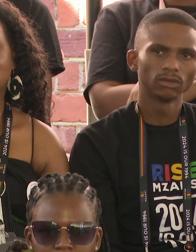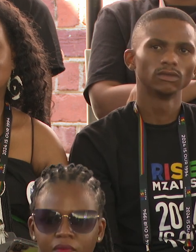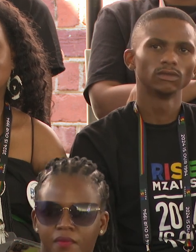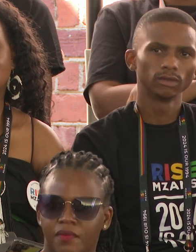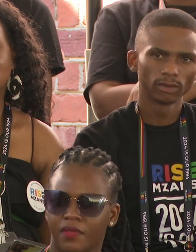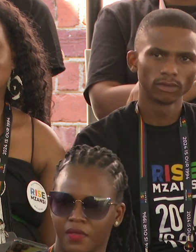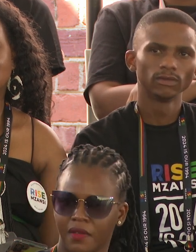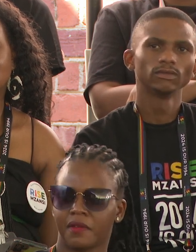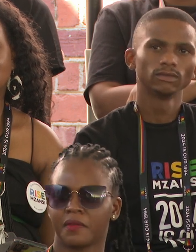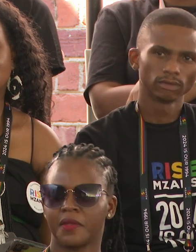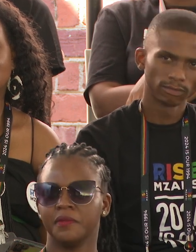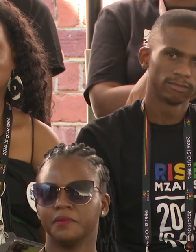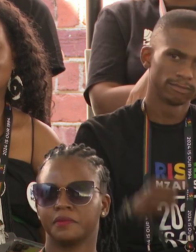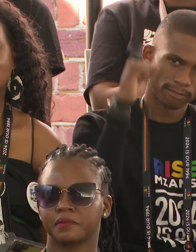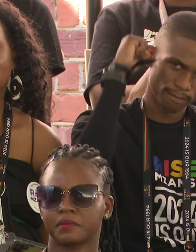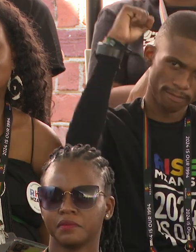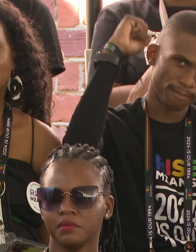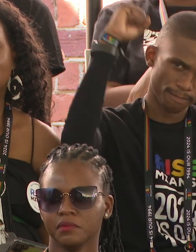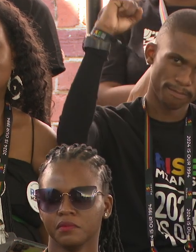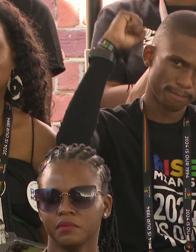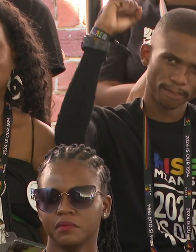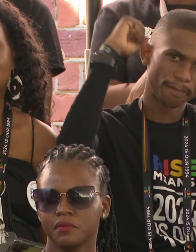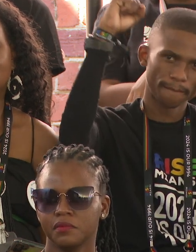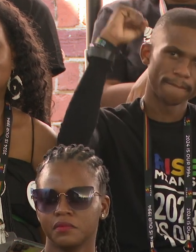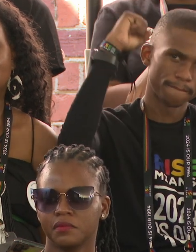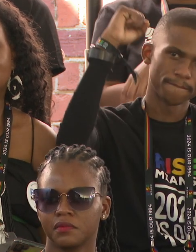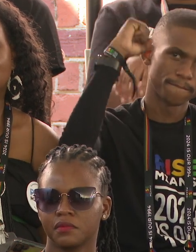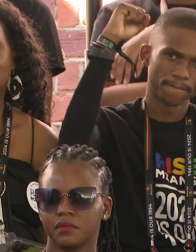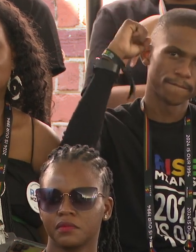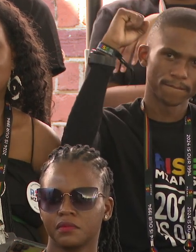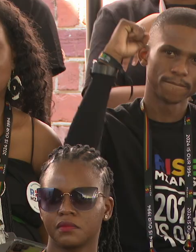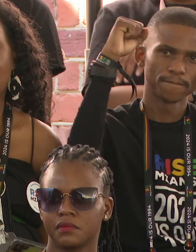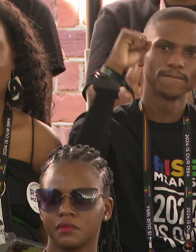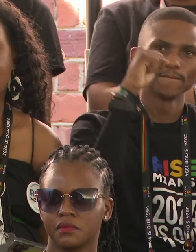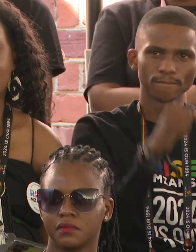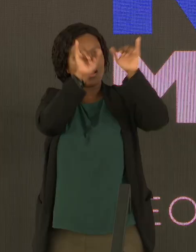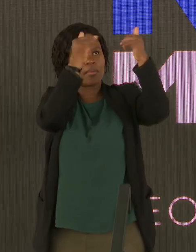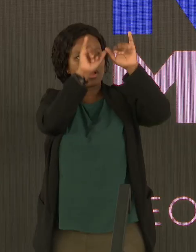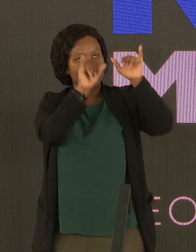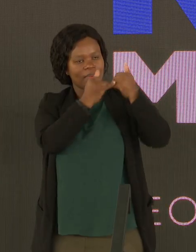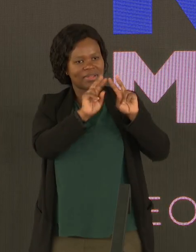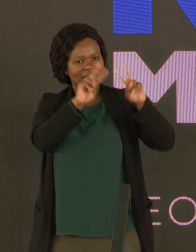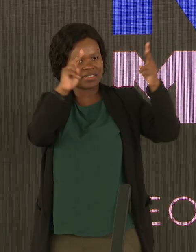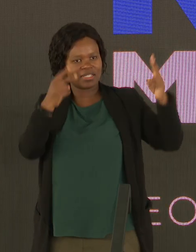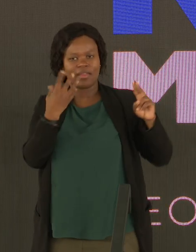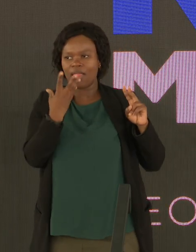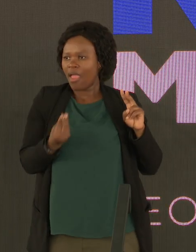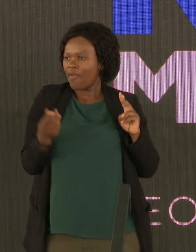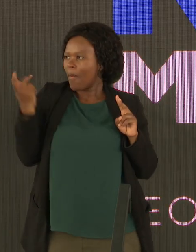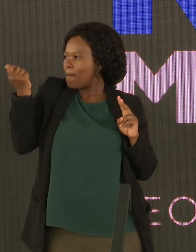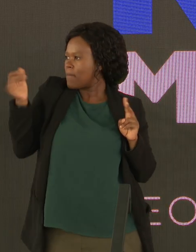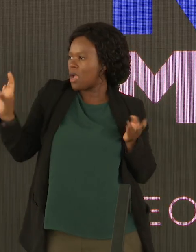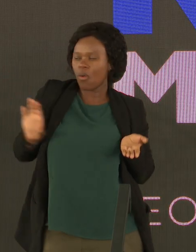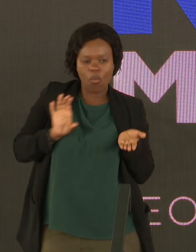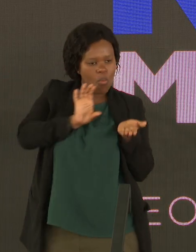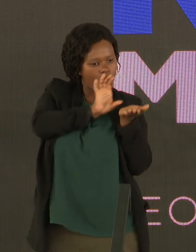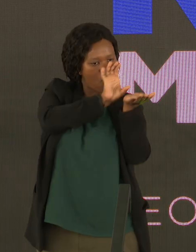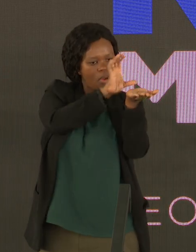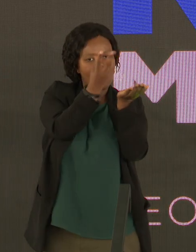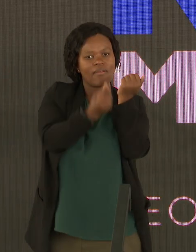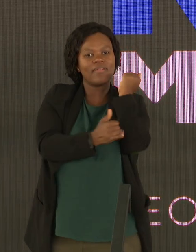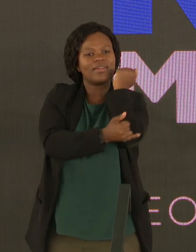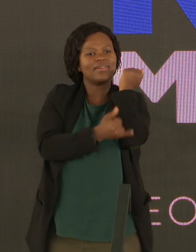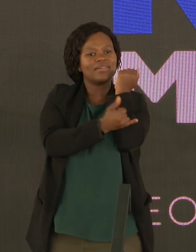the Telecoms and the WBHOs and all these companies that are profiting from the big money that is circulating in this country.